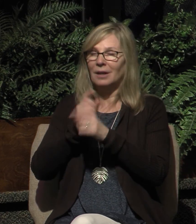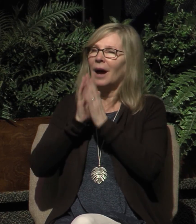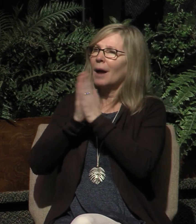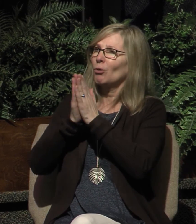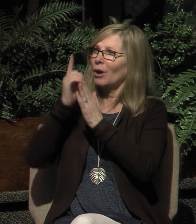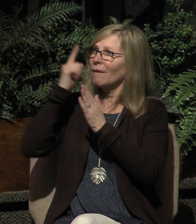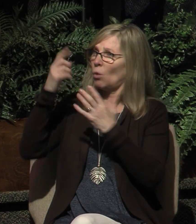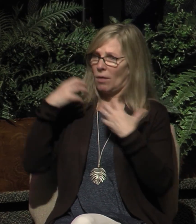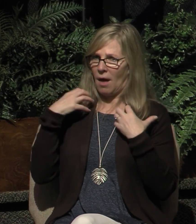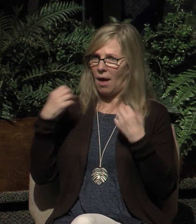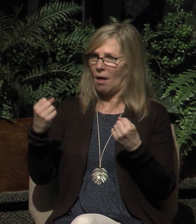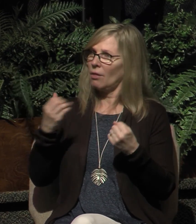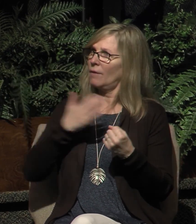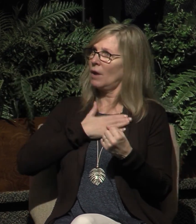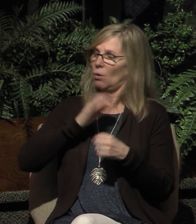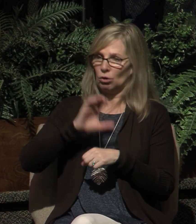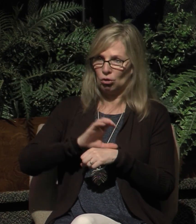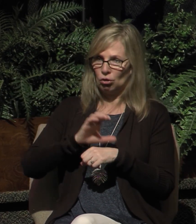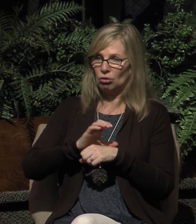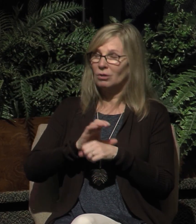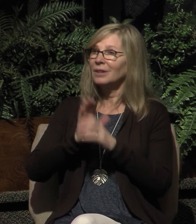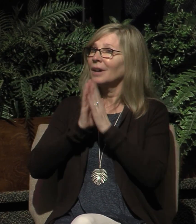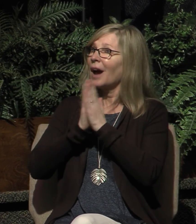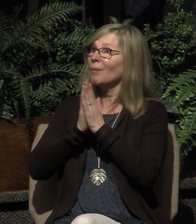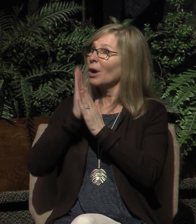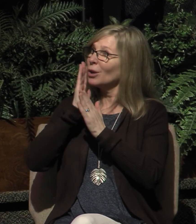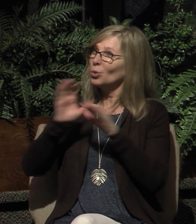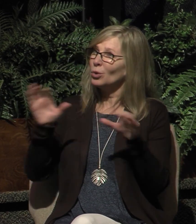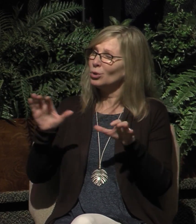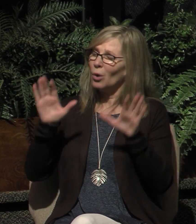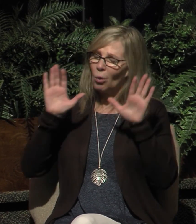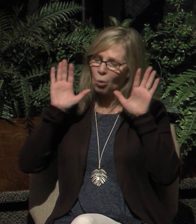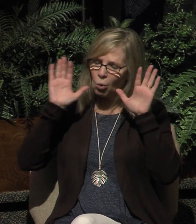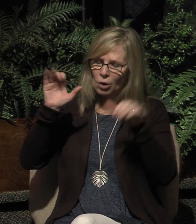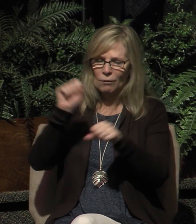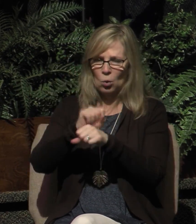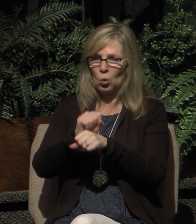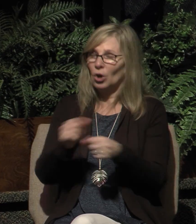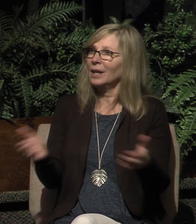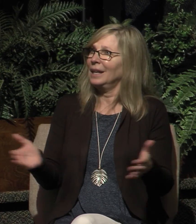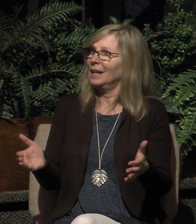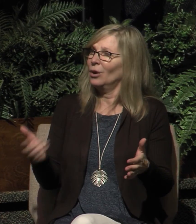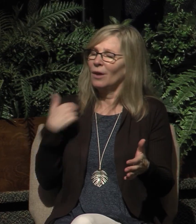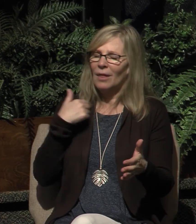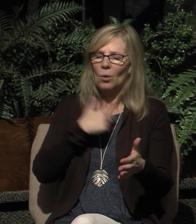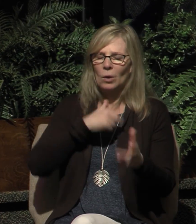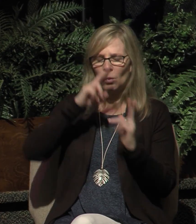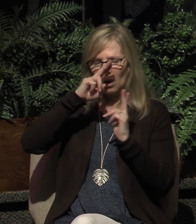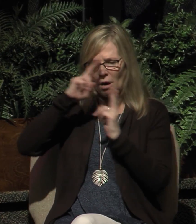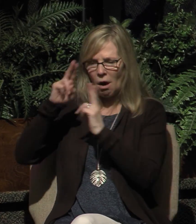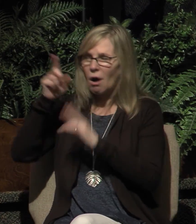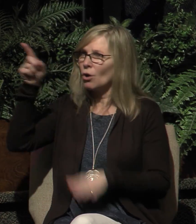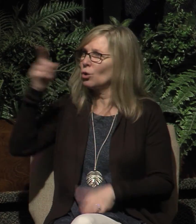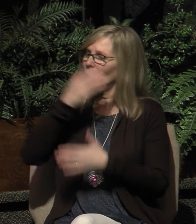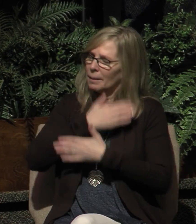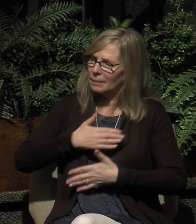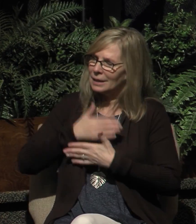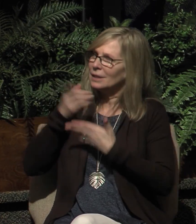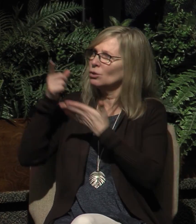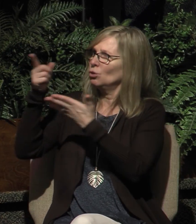I pray Lord that you would do a mighty work here that we would be honoring to you pleasing to you but now as we partake